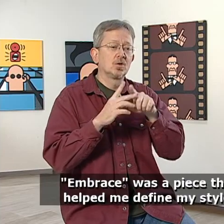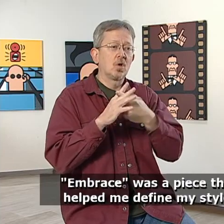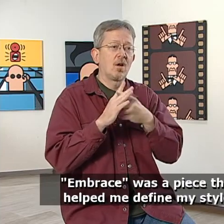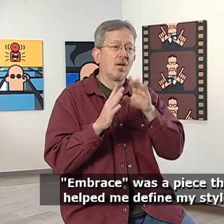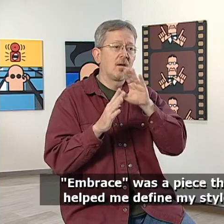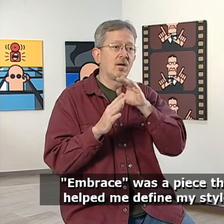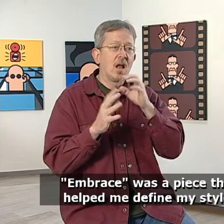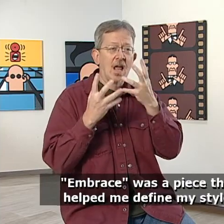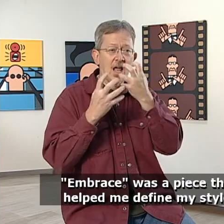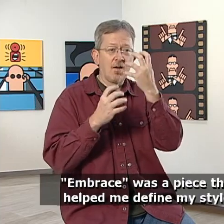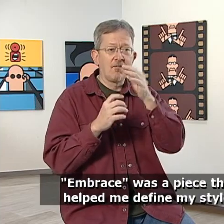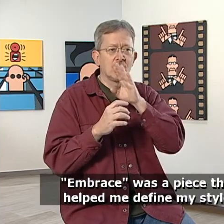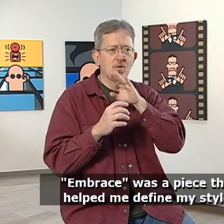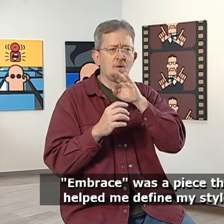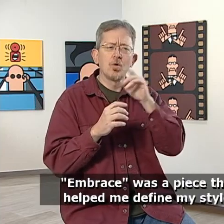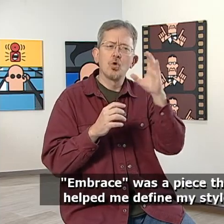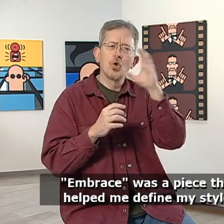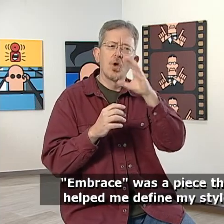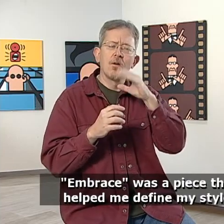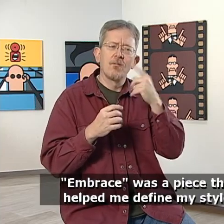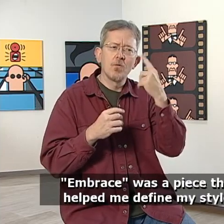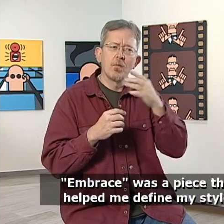Embrace was a piece that helped me define my style.